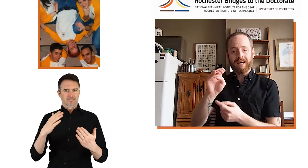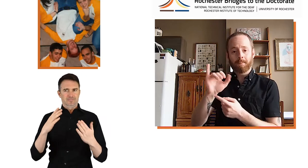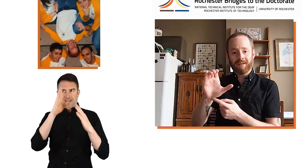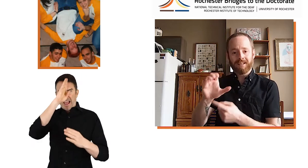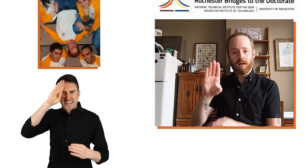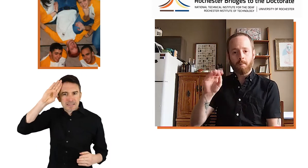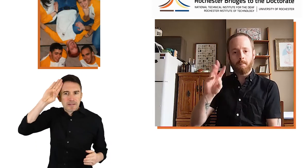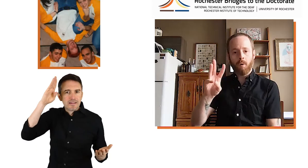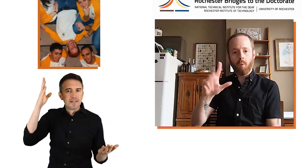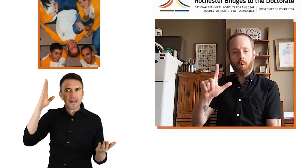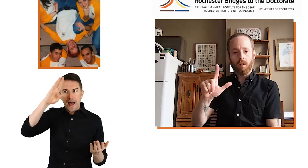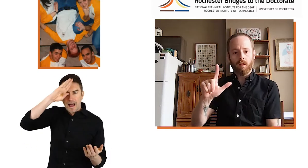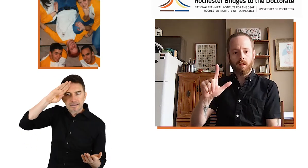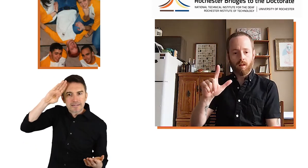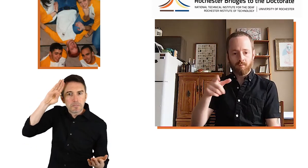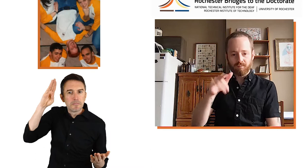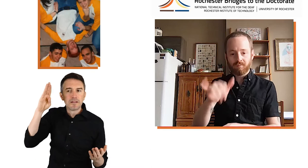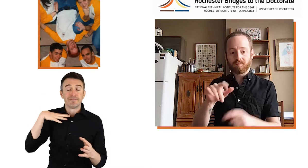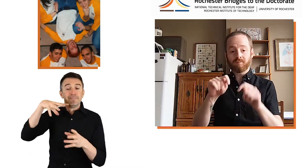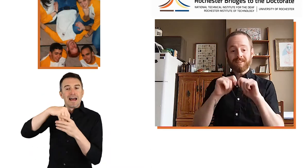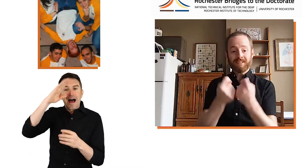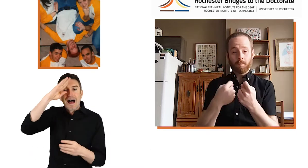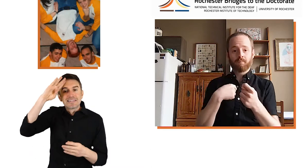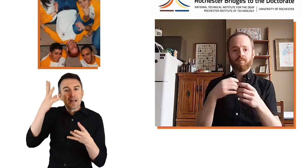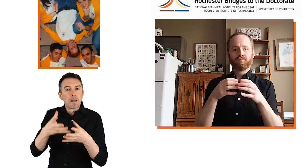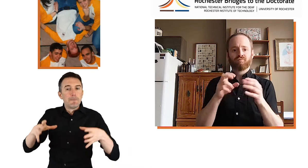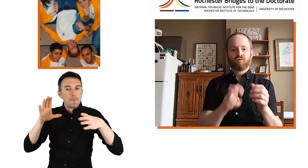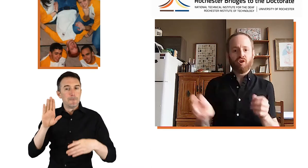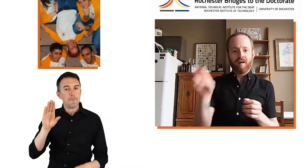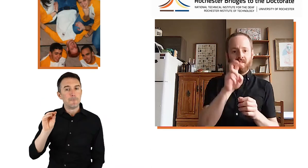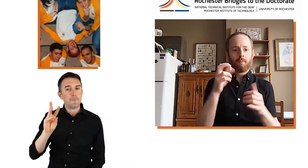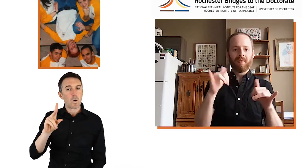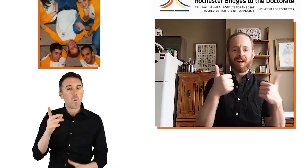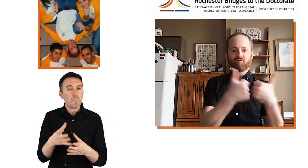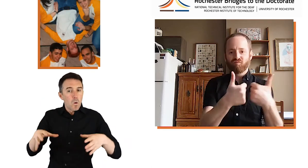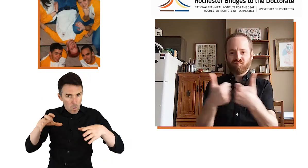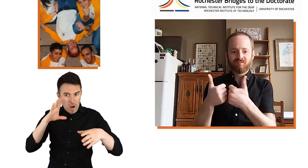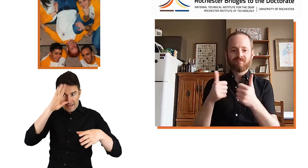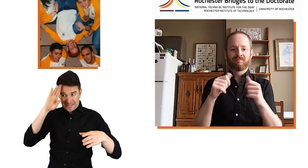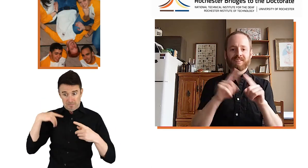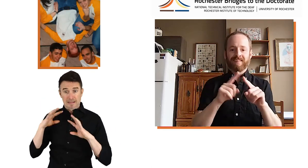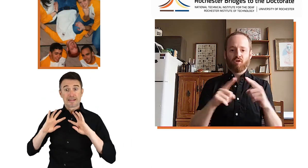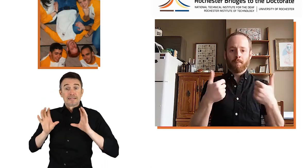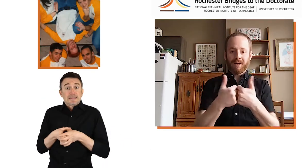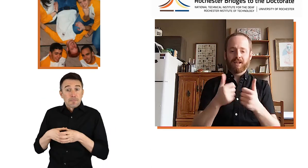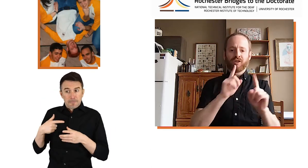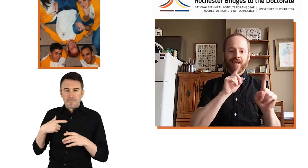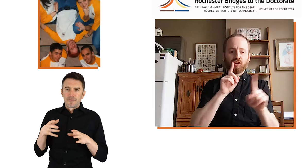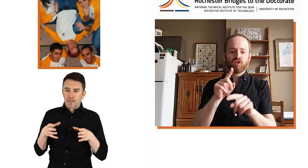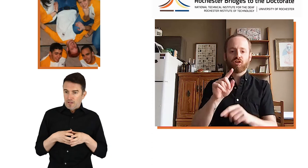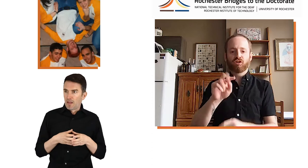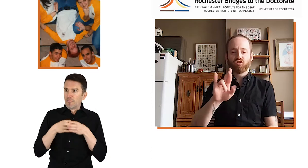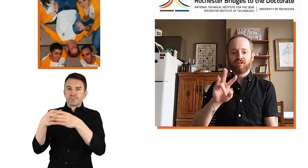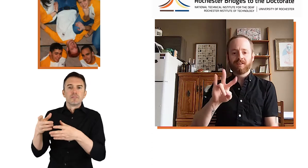I joined the academic bowl. I was on a team. We traveled, being involved in